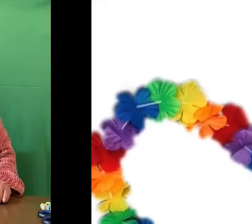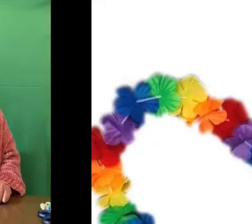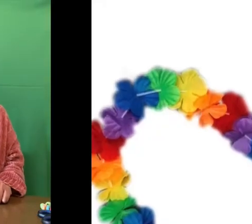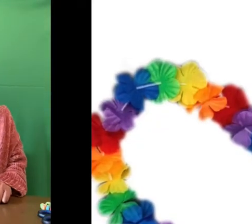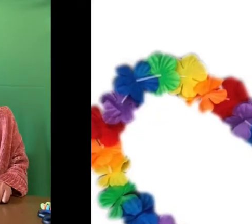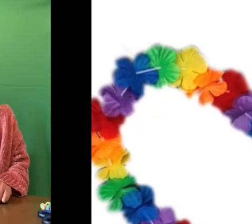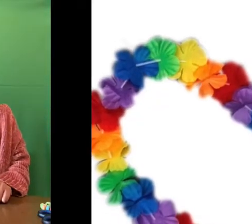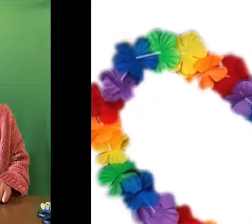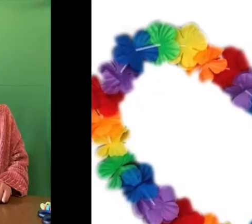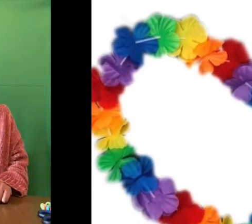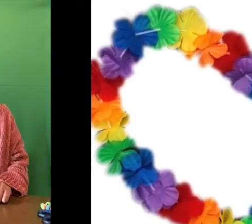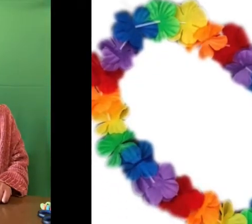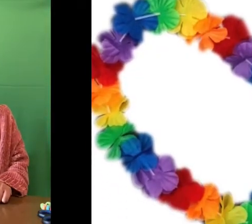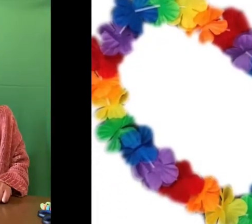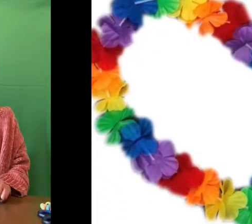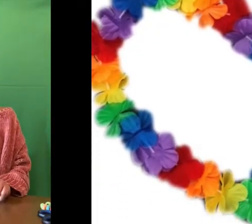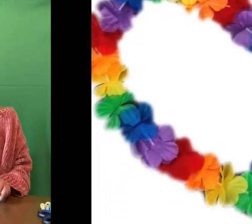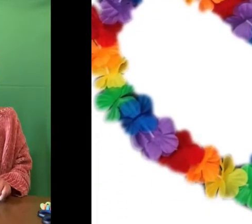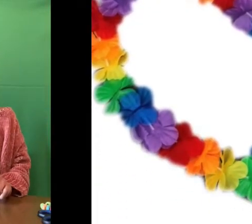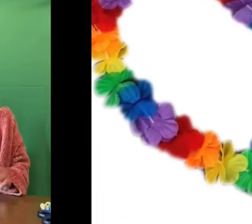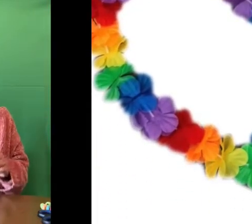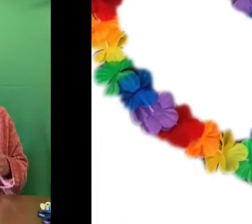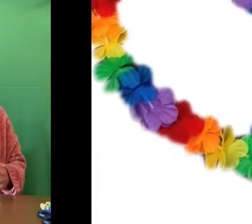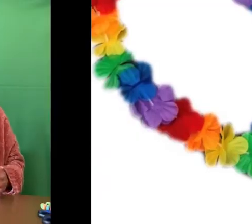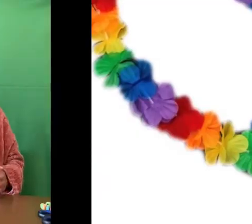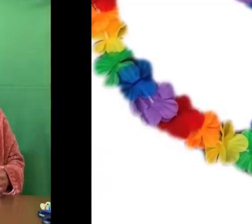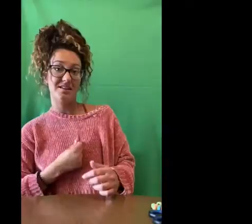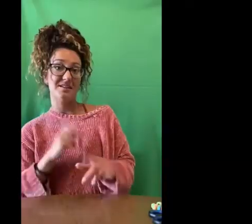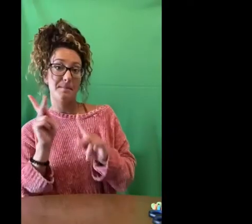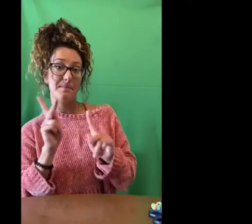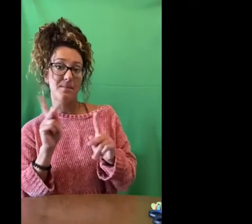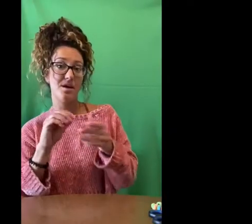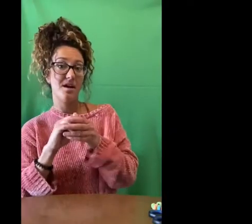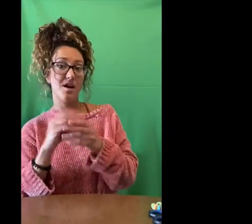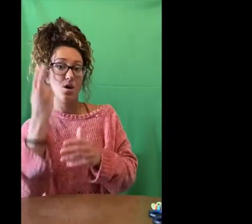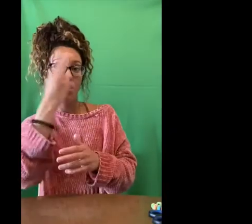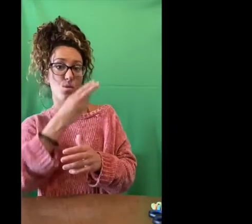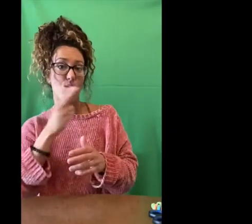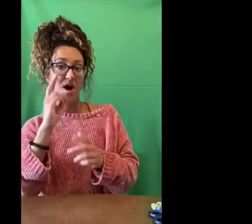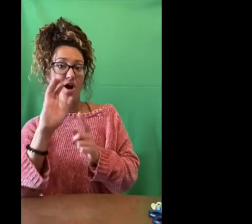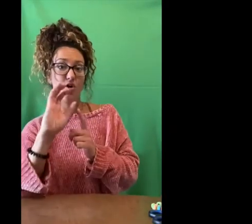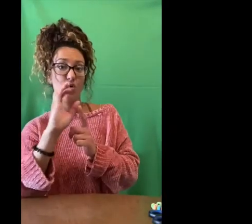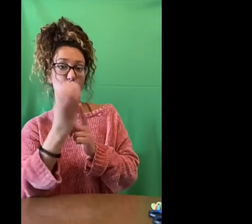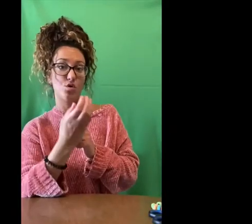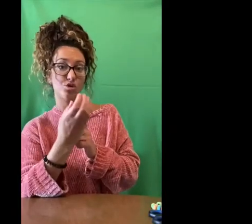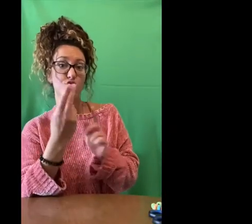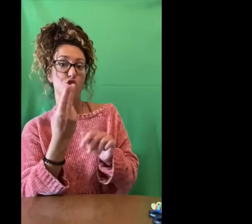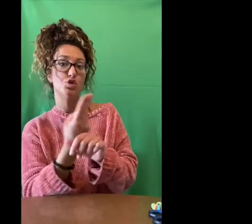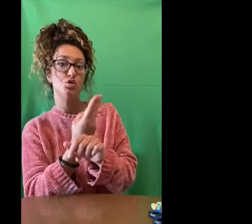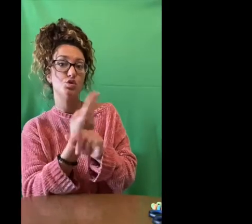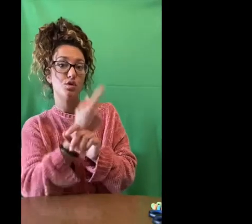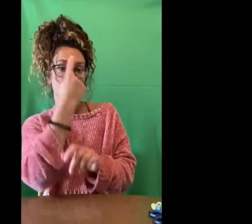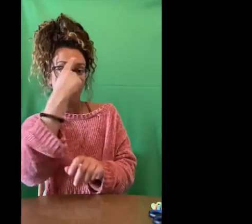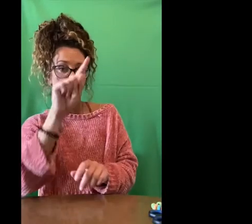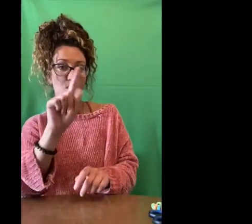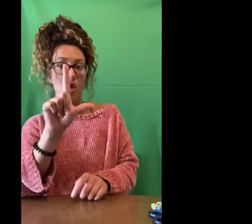That, a lei, that's a necklace that people in Hawaiian culture use